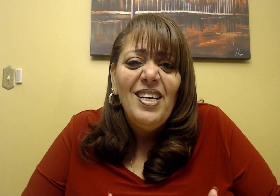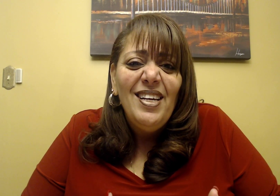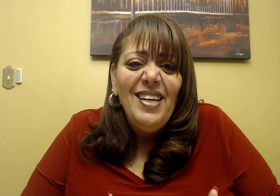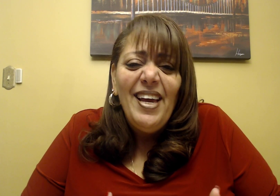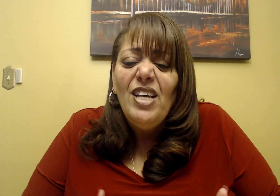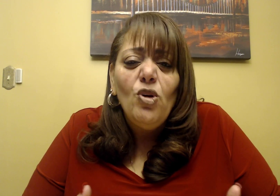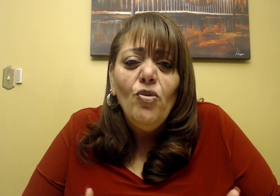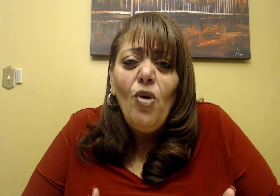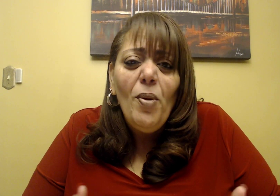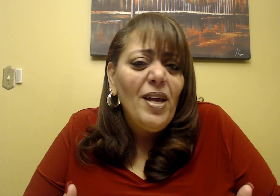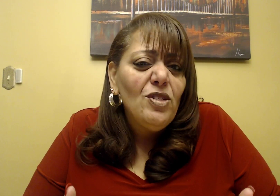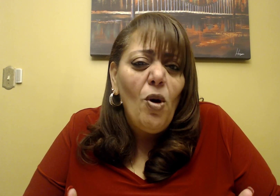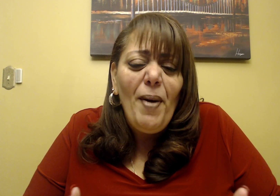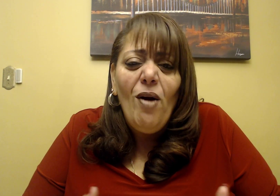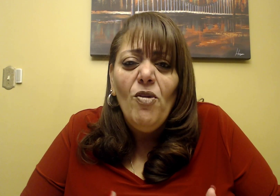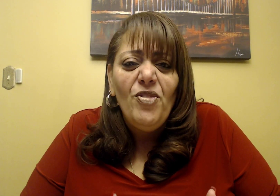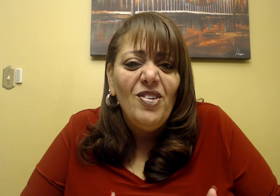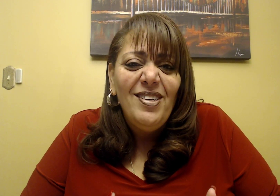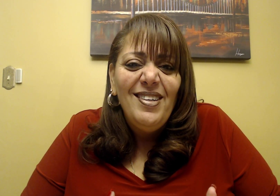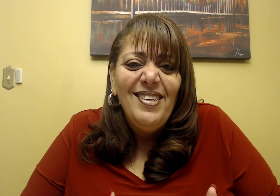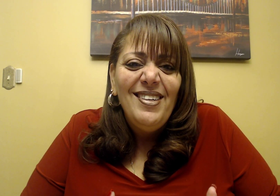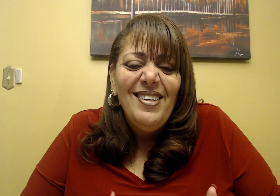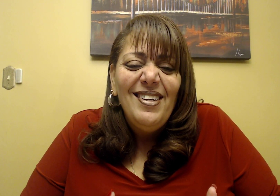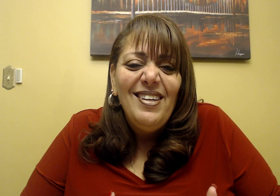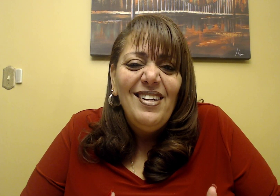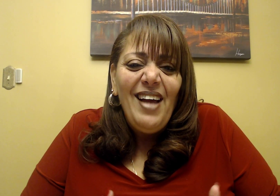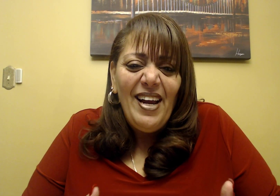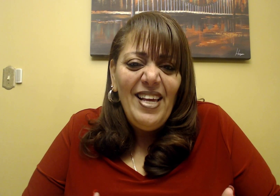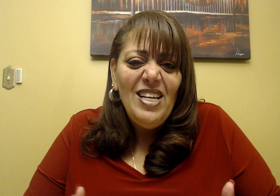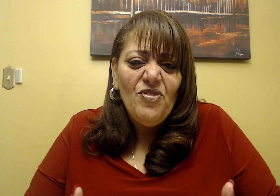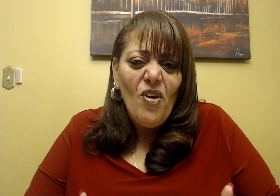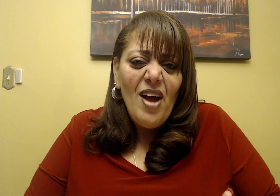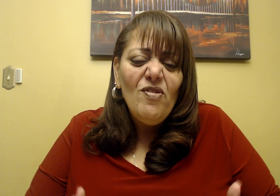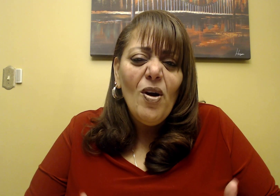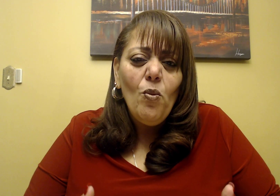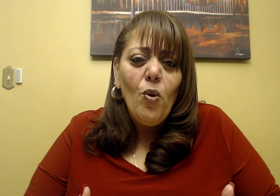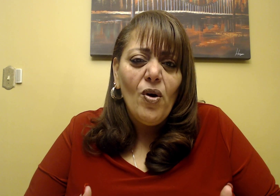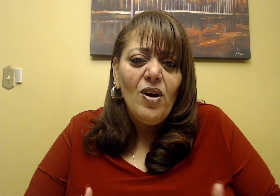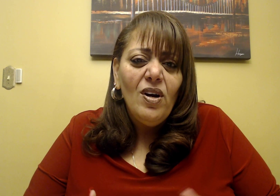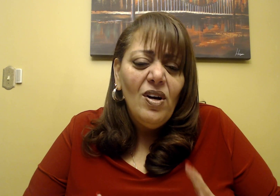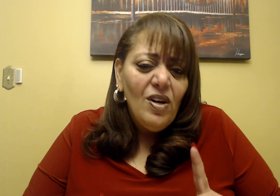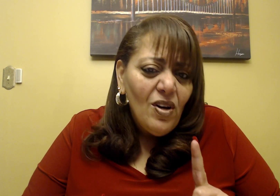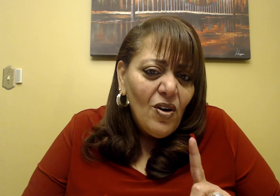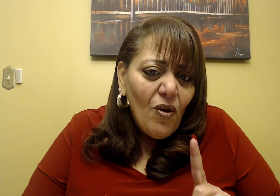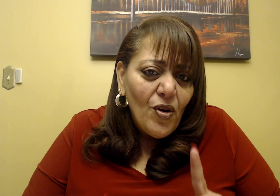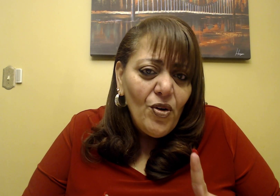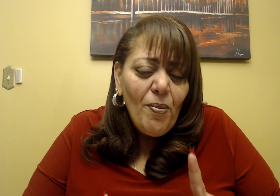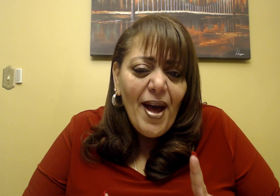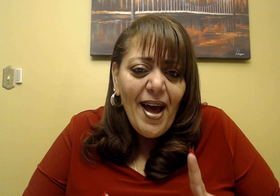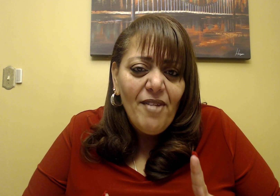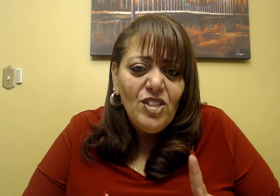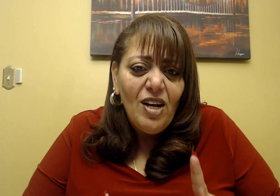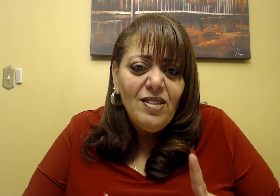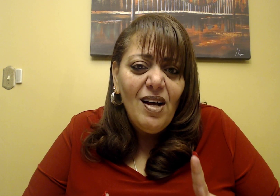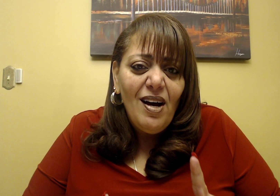He is all-knowing. He's all-powerful. And he is forever at work on your behalf, child of God,